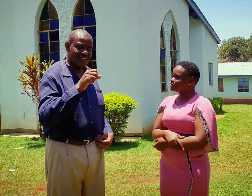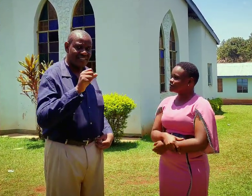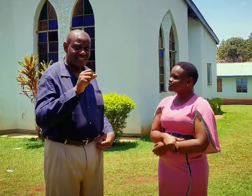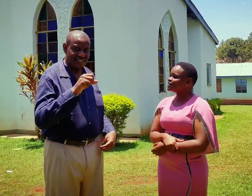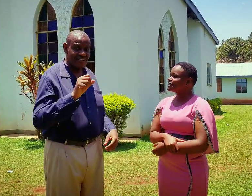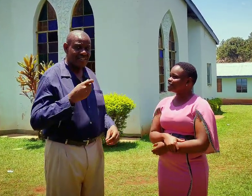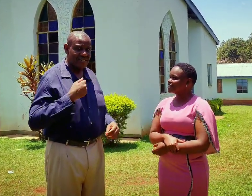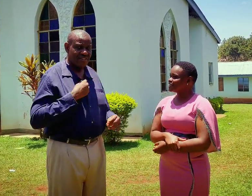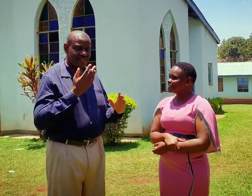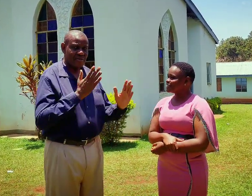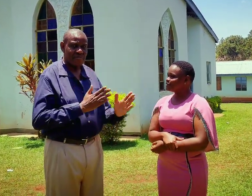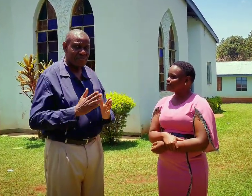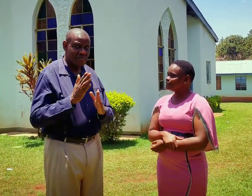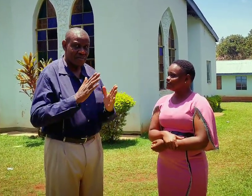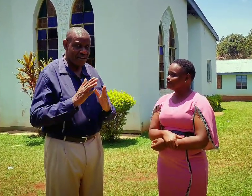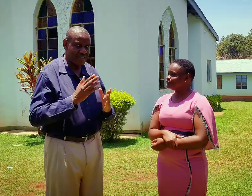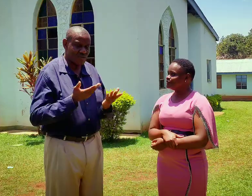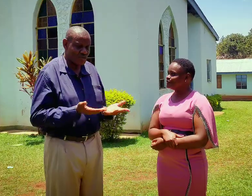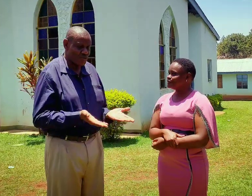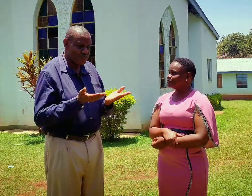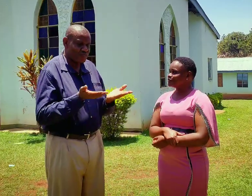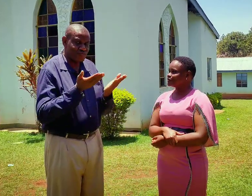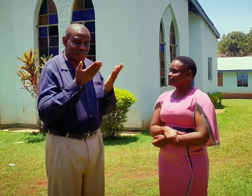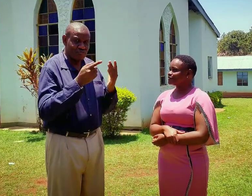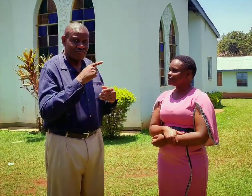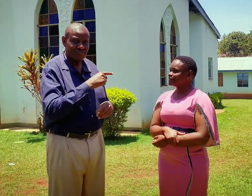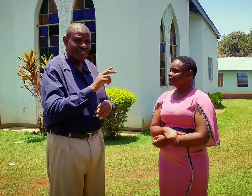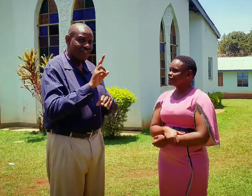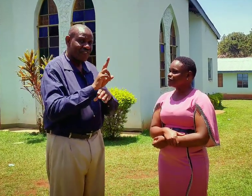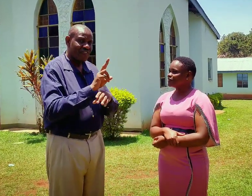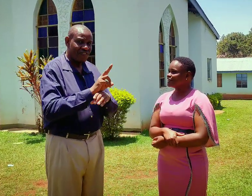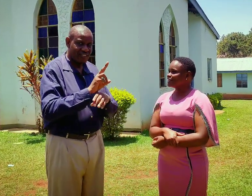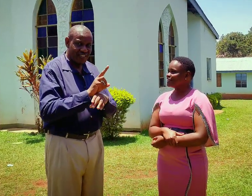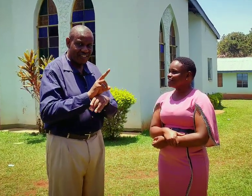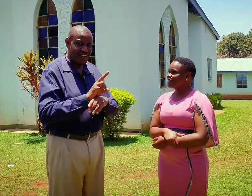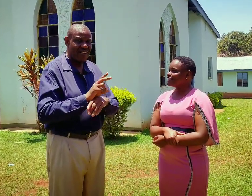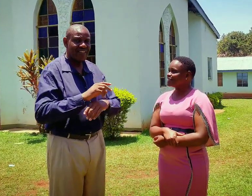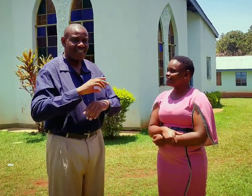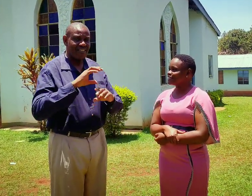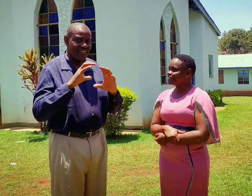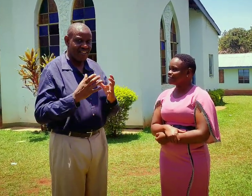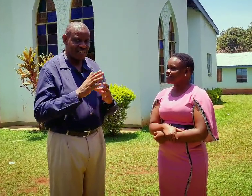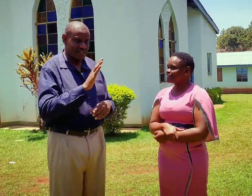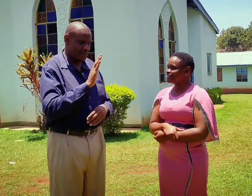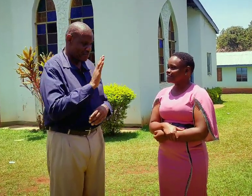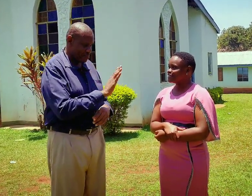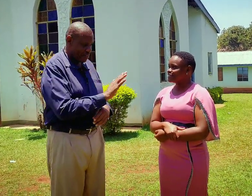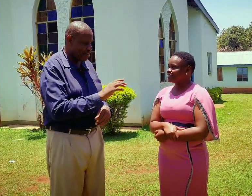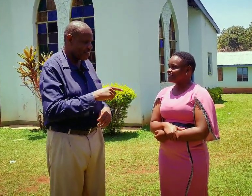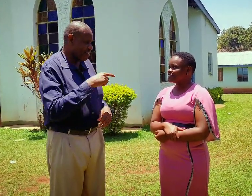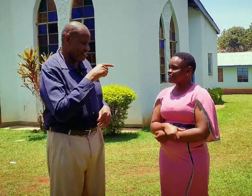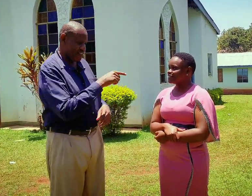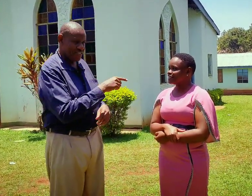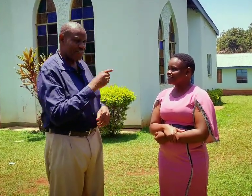school, yes, yes, I am planning to improve Vihiga, class, has,